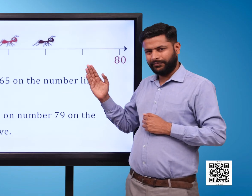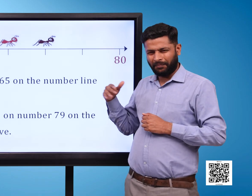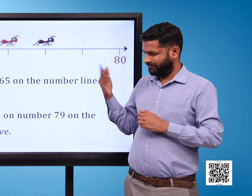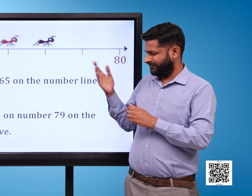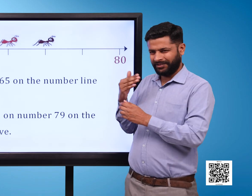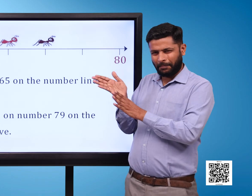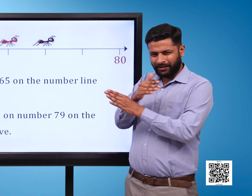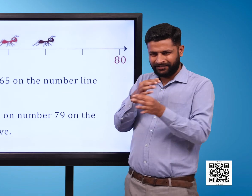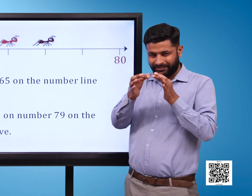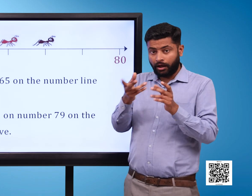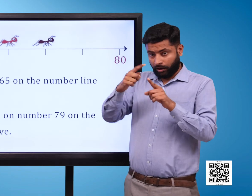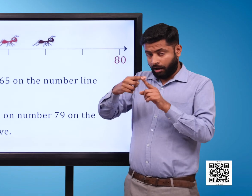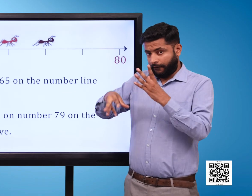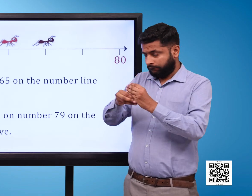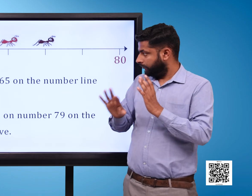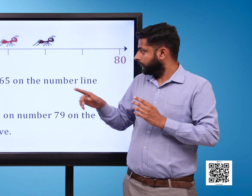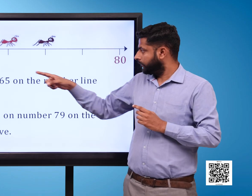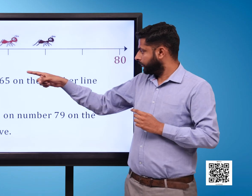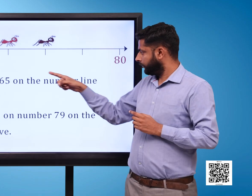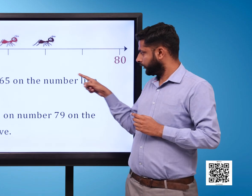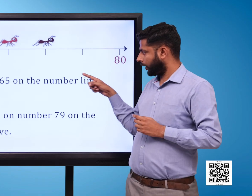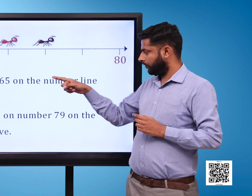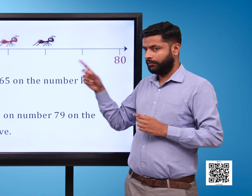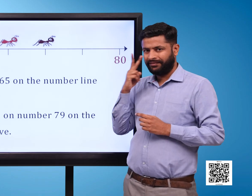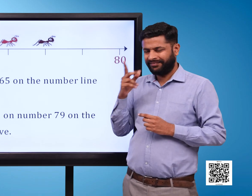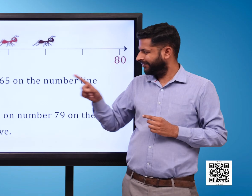Draw an ant on number 65 On the number line shown